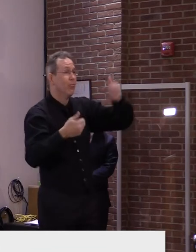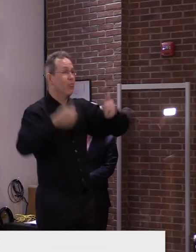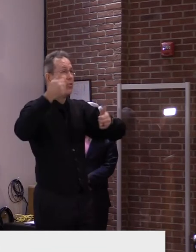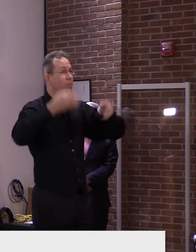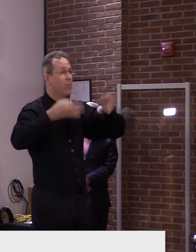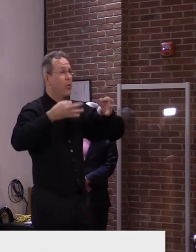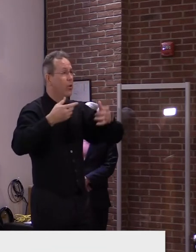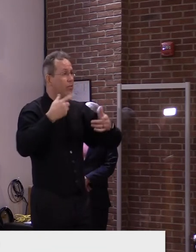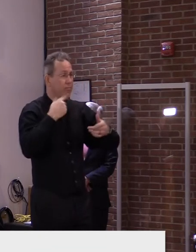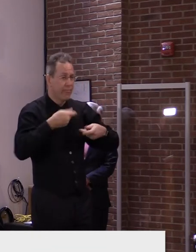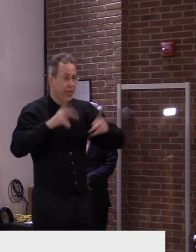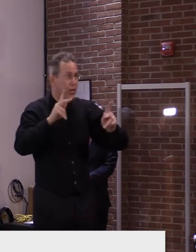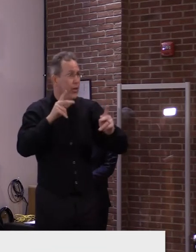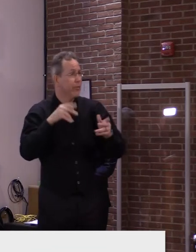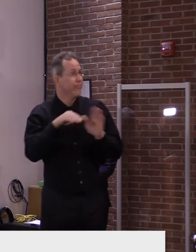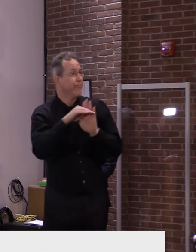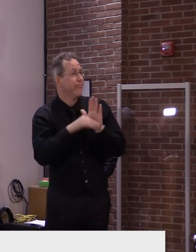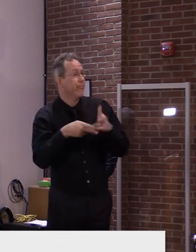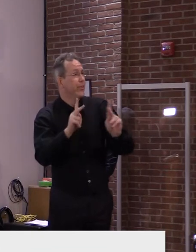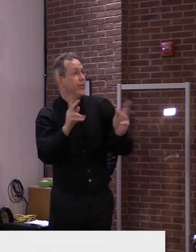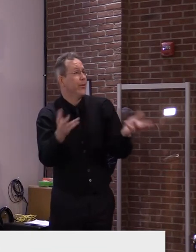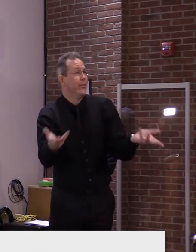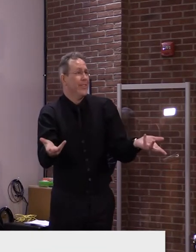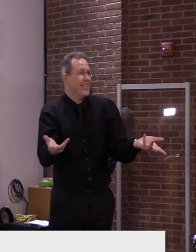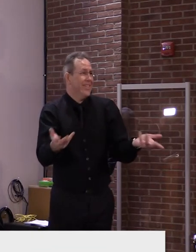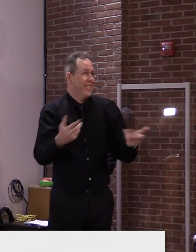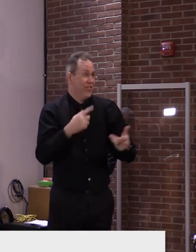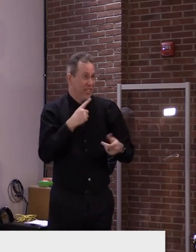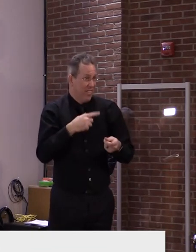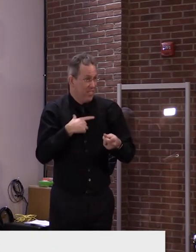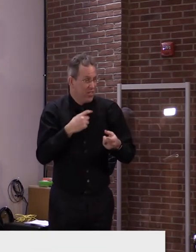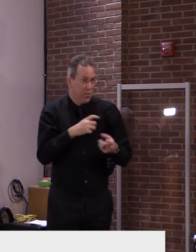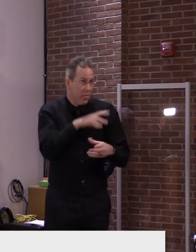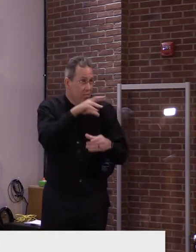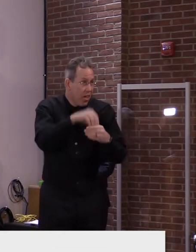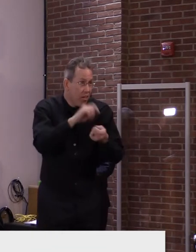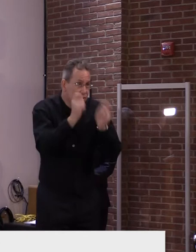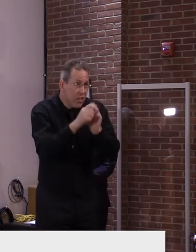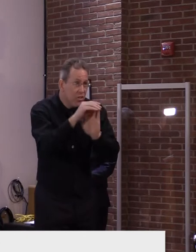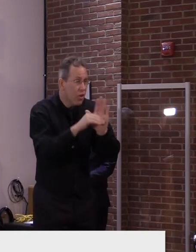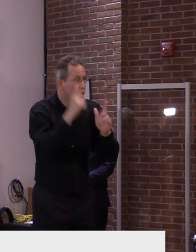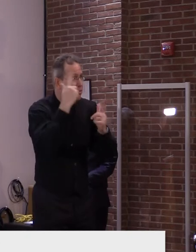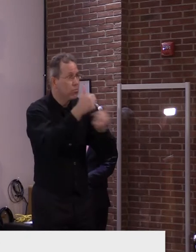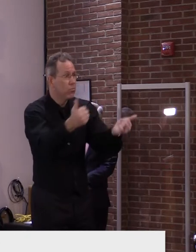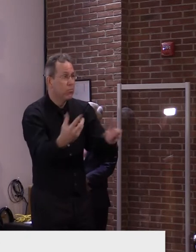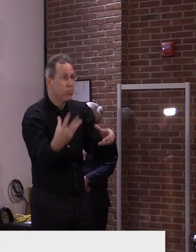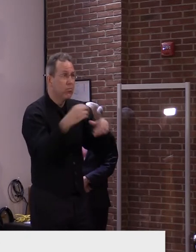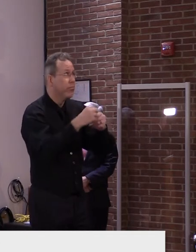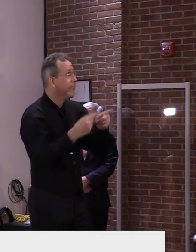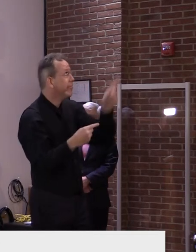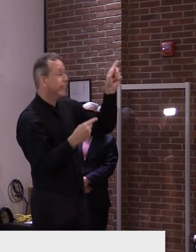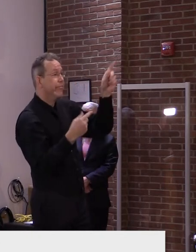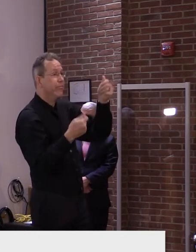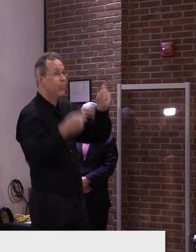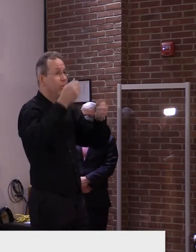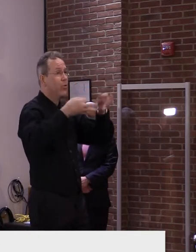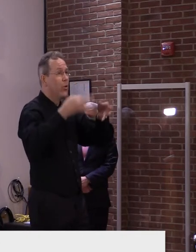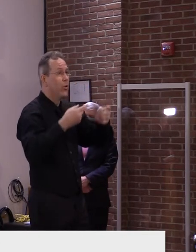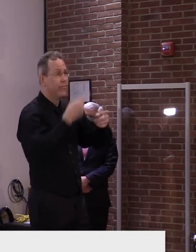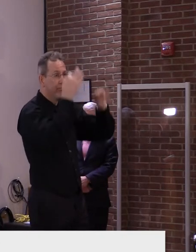again, we thought it was constitutional from the beginning, and, uh, the Supreme Court appears to have agreed with us.